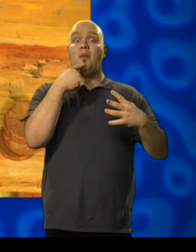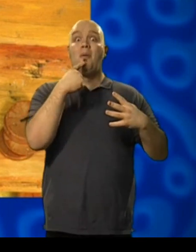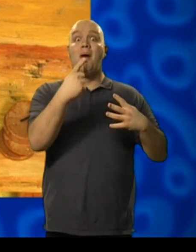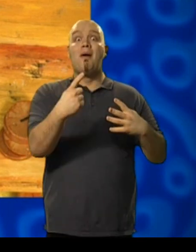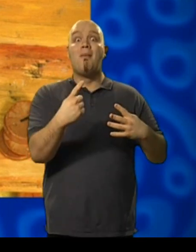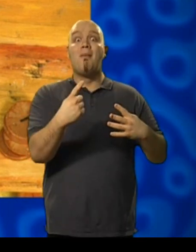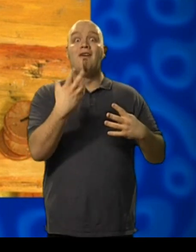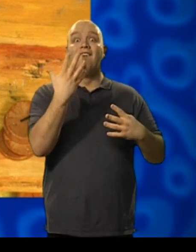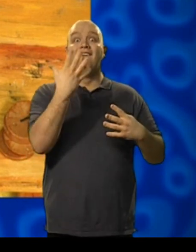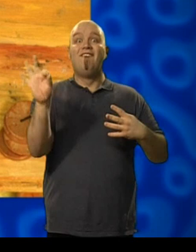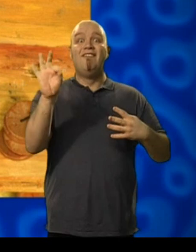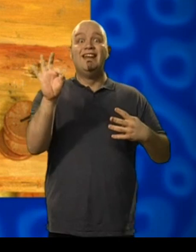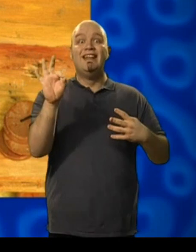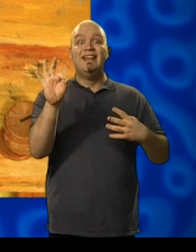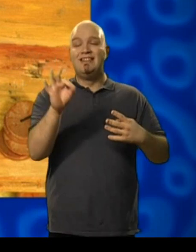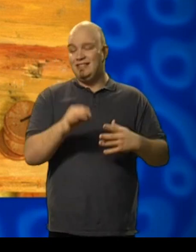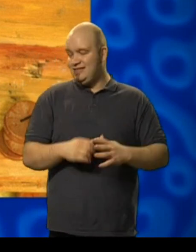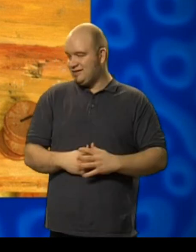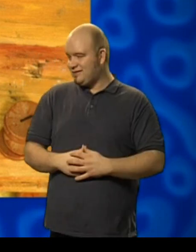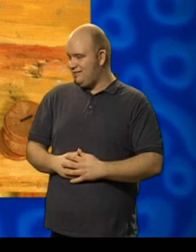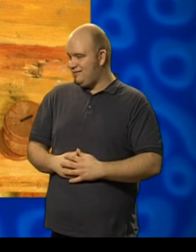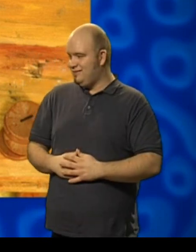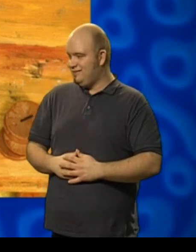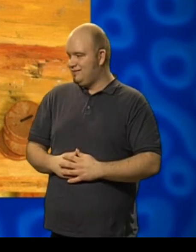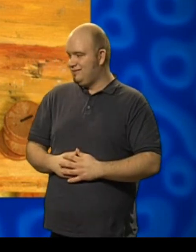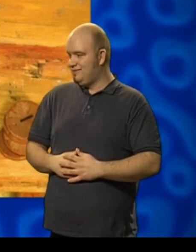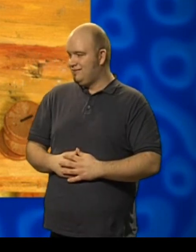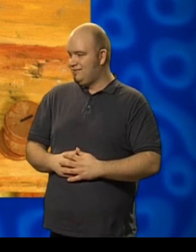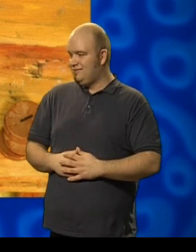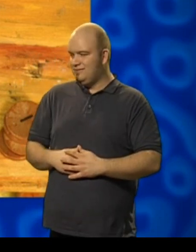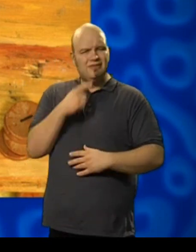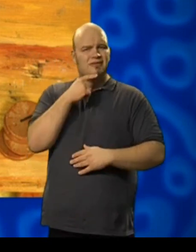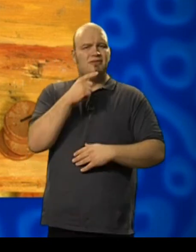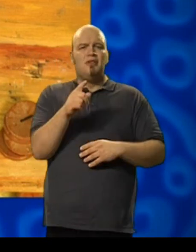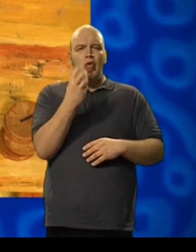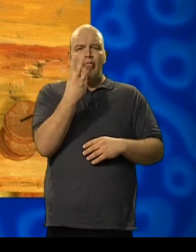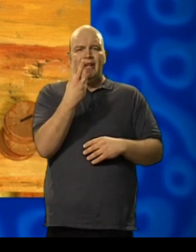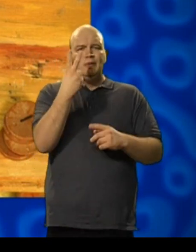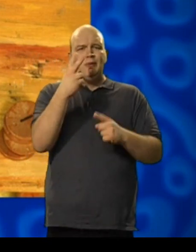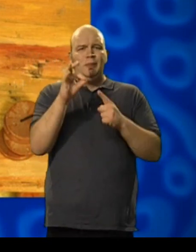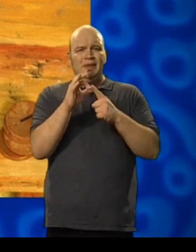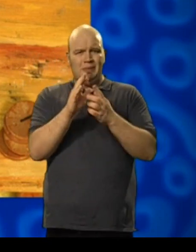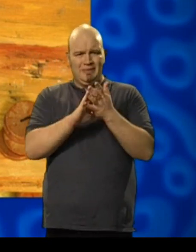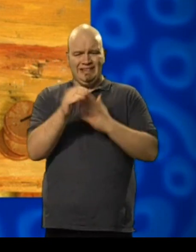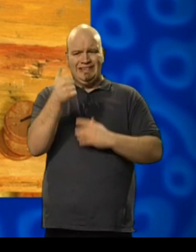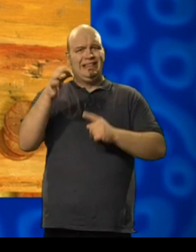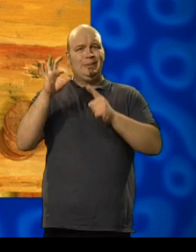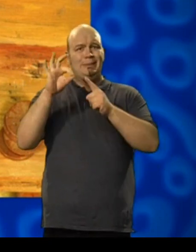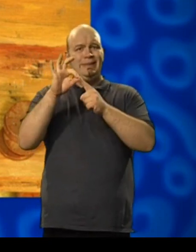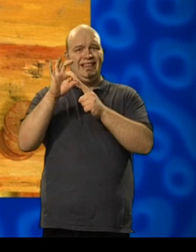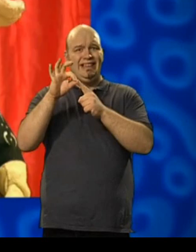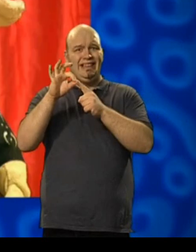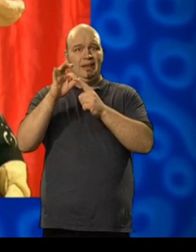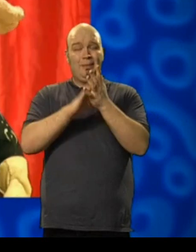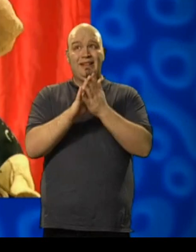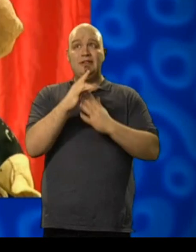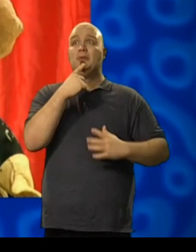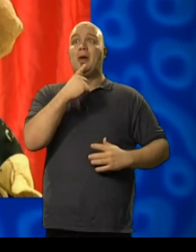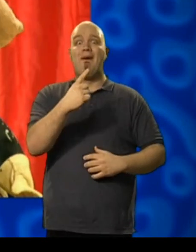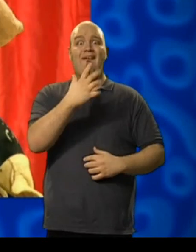-five. One pound fifty. Don't forget these three two-pence pieces. That's six pence.